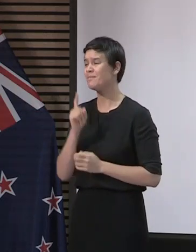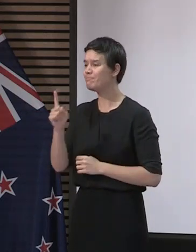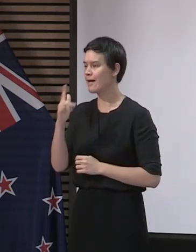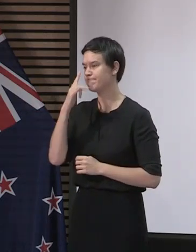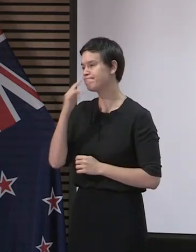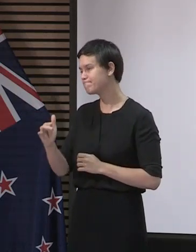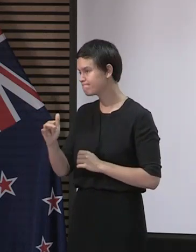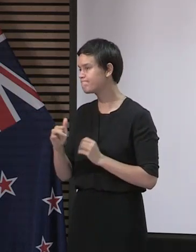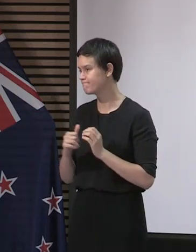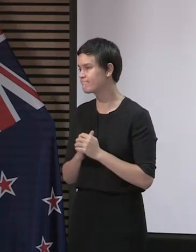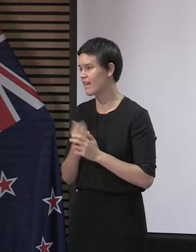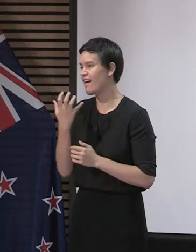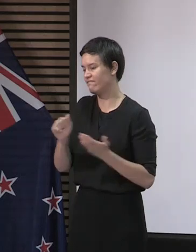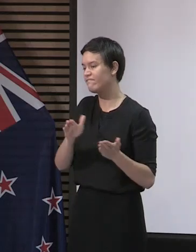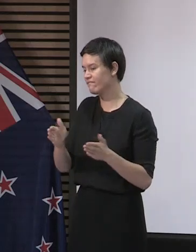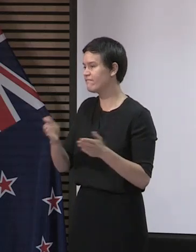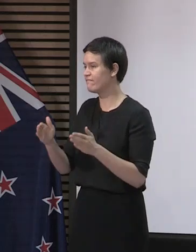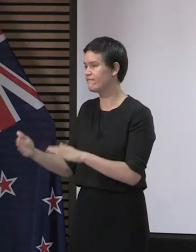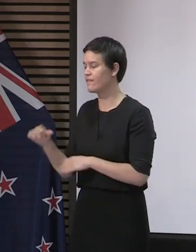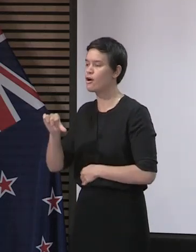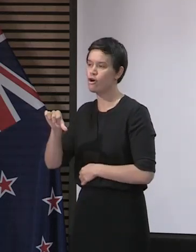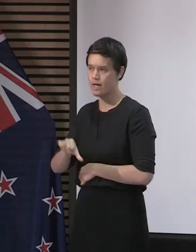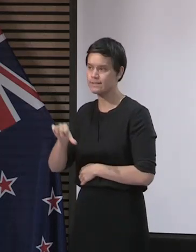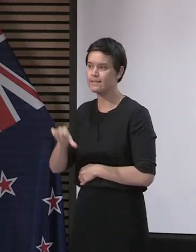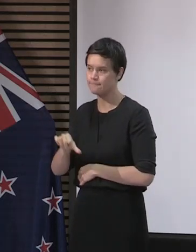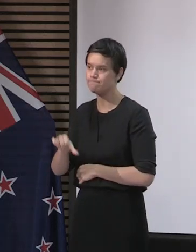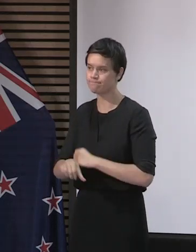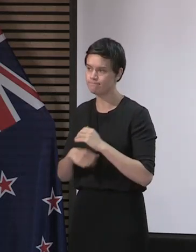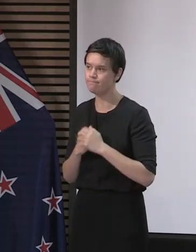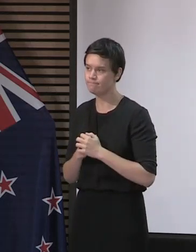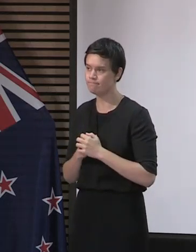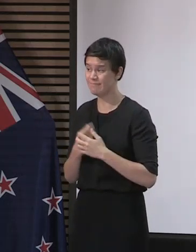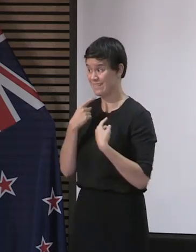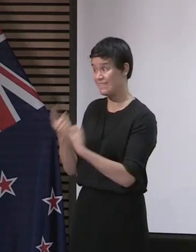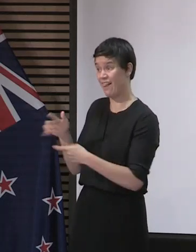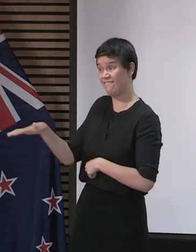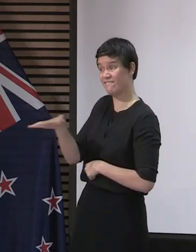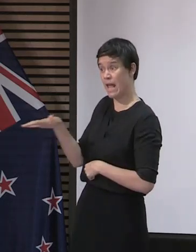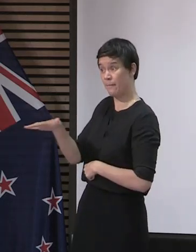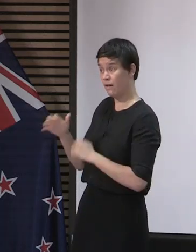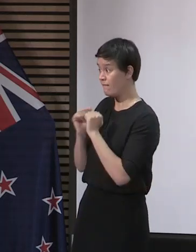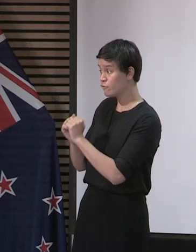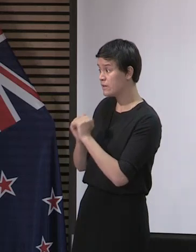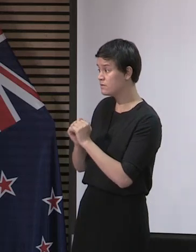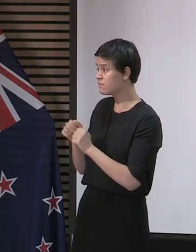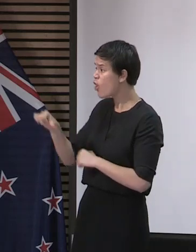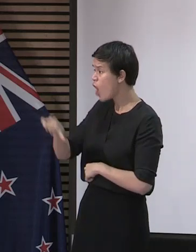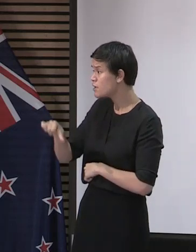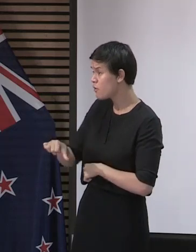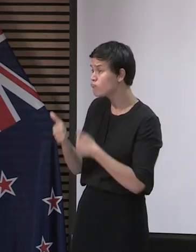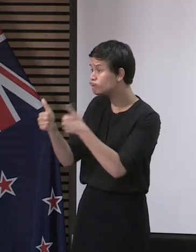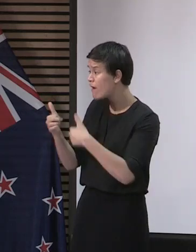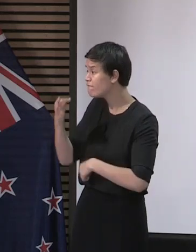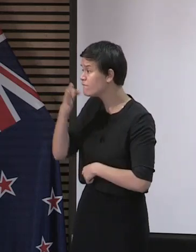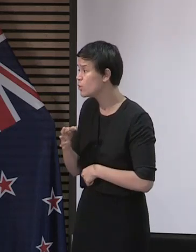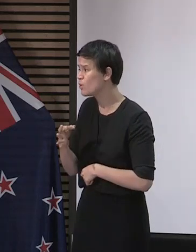of 19 New Zealanders to COVID-19. Numbers of course mean nothing to their family and loved ones and nothing can take away their